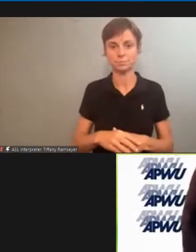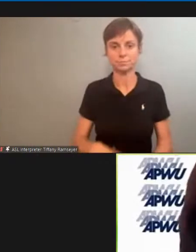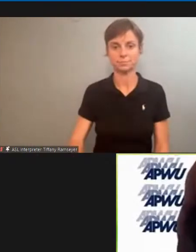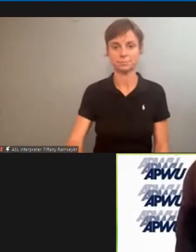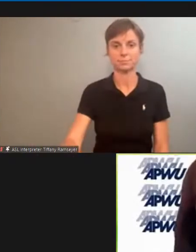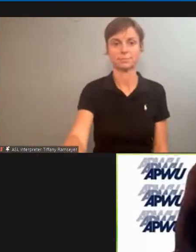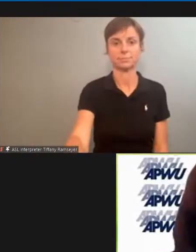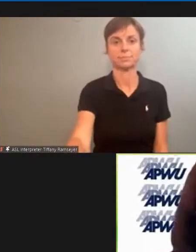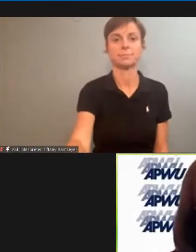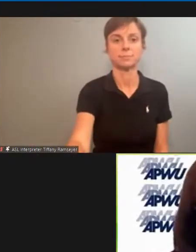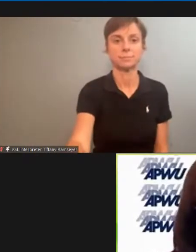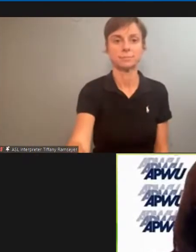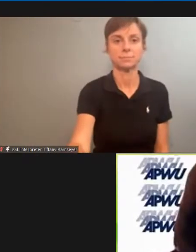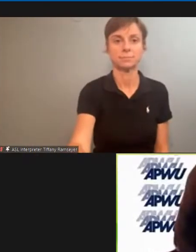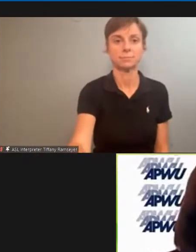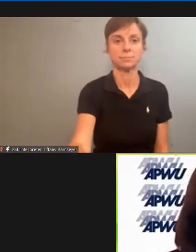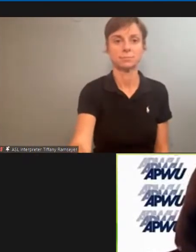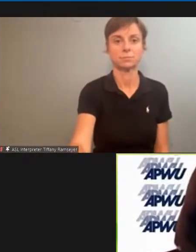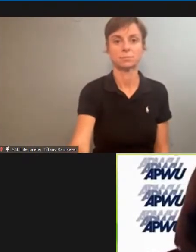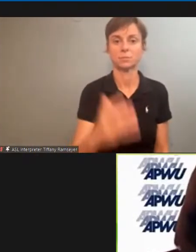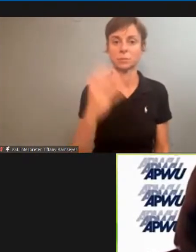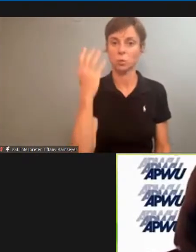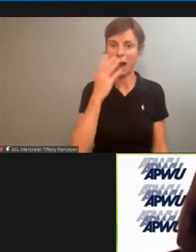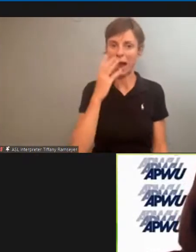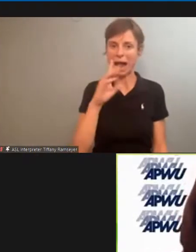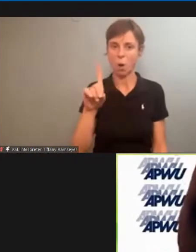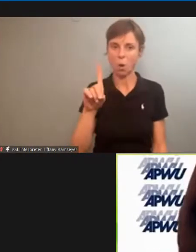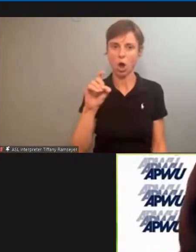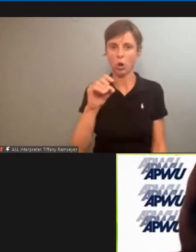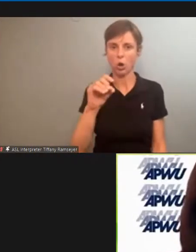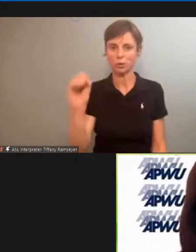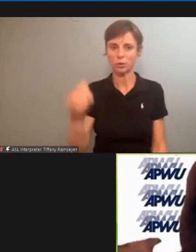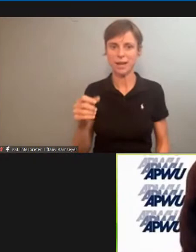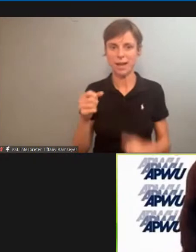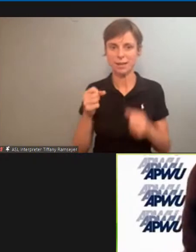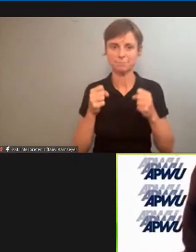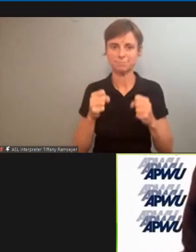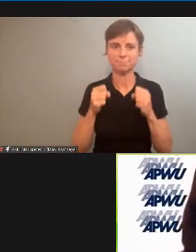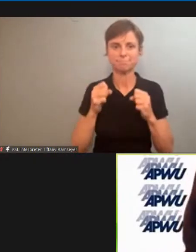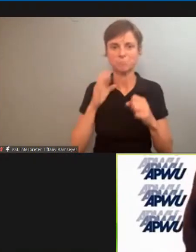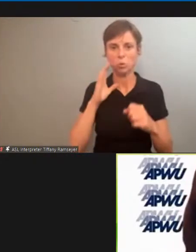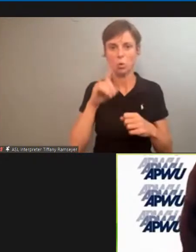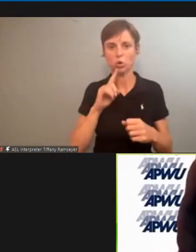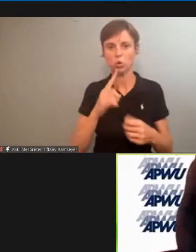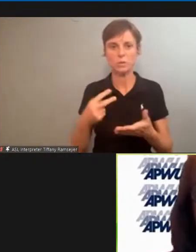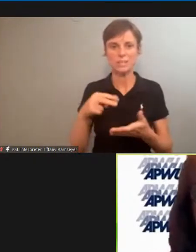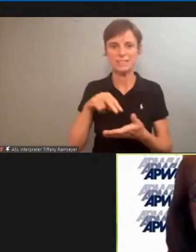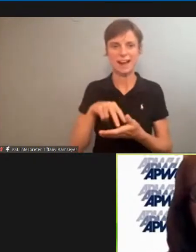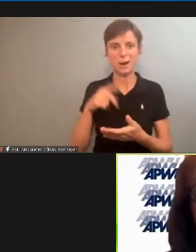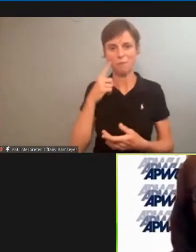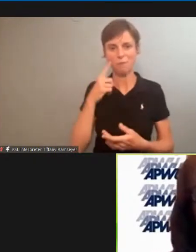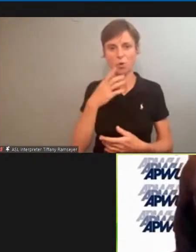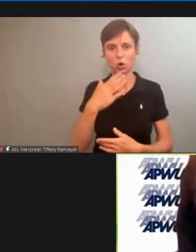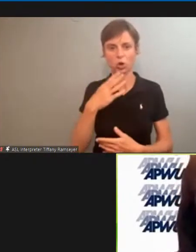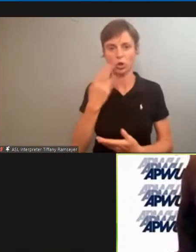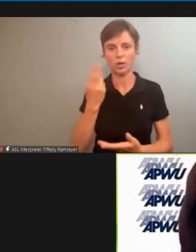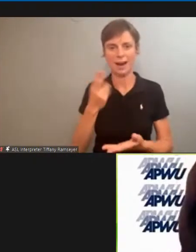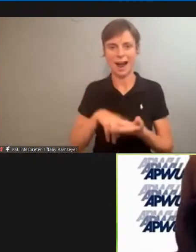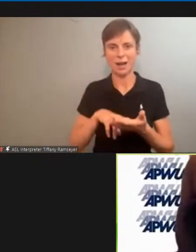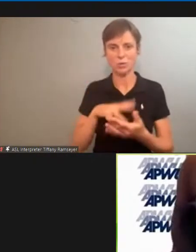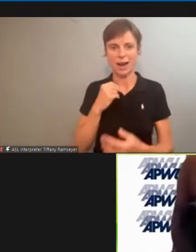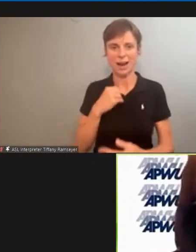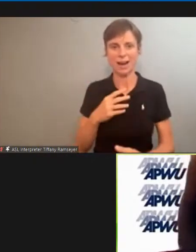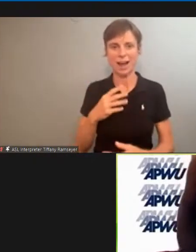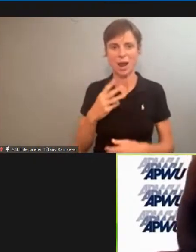Okay. Wow, another 100%. Will you stand up for a good contract and wear your sticker?